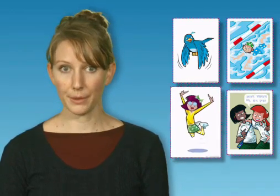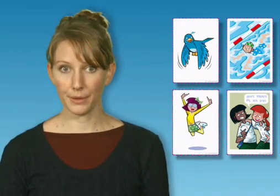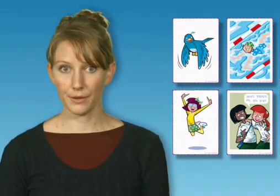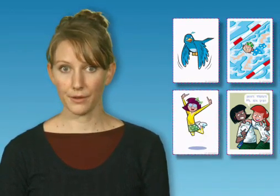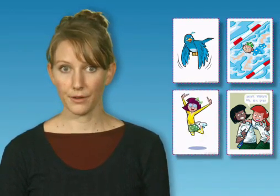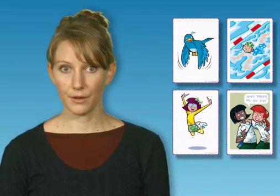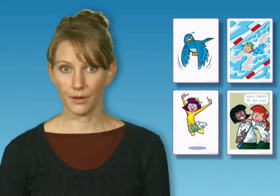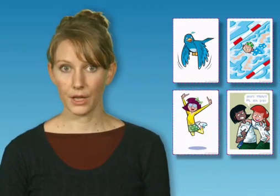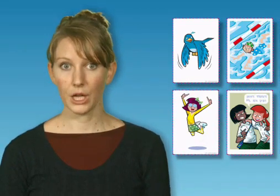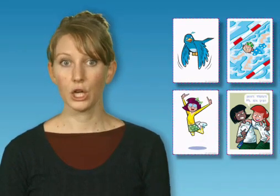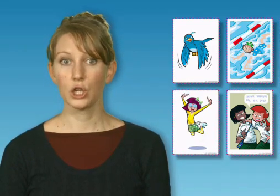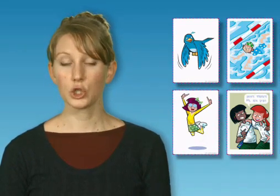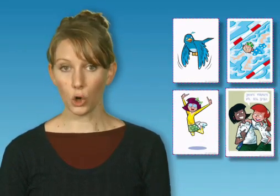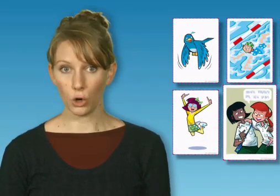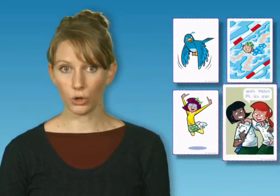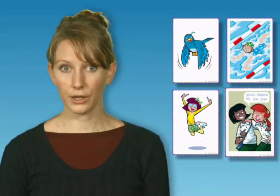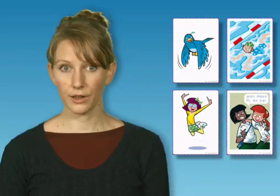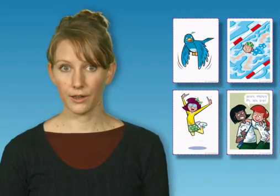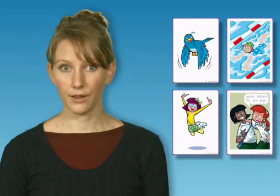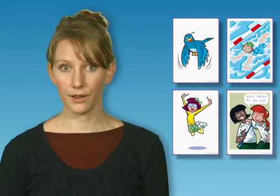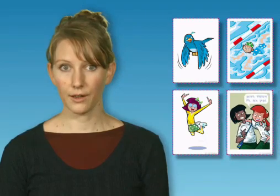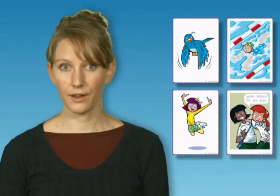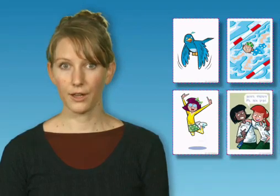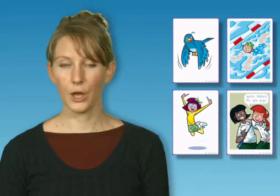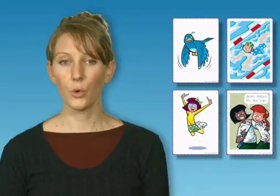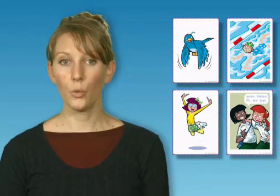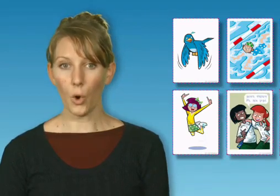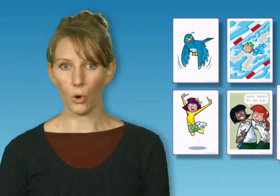talk walk